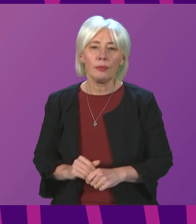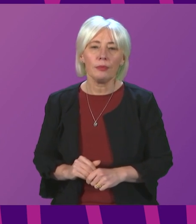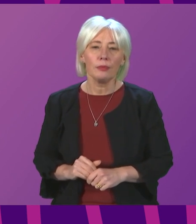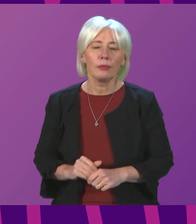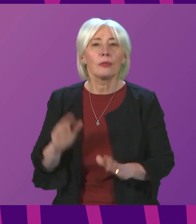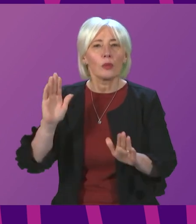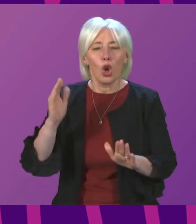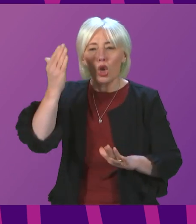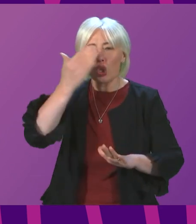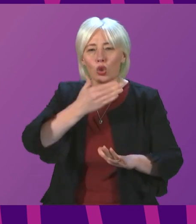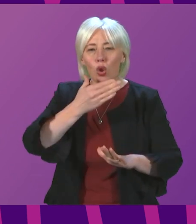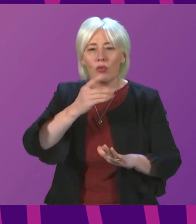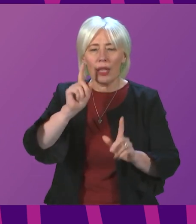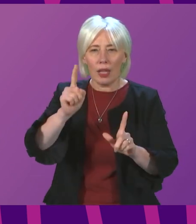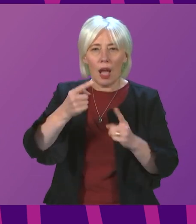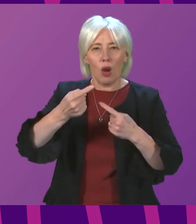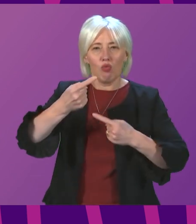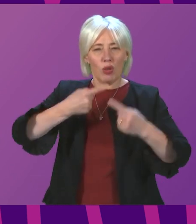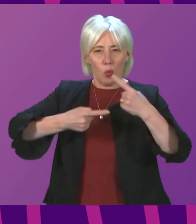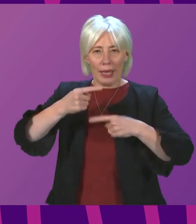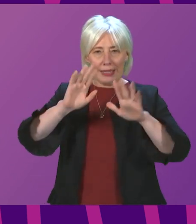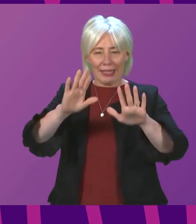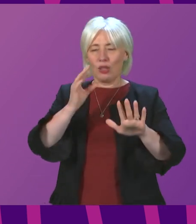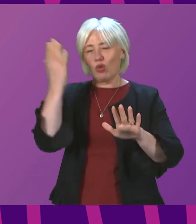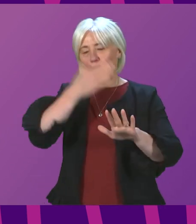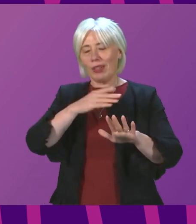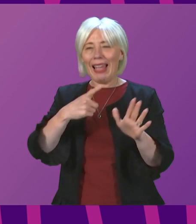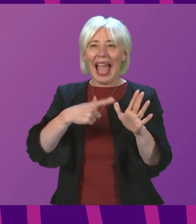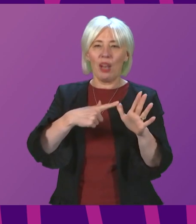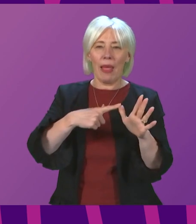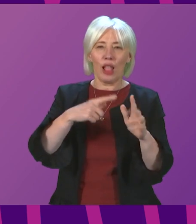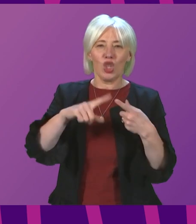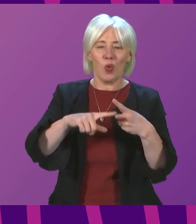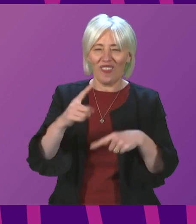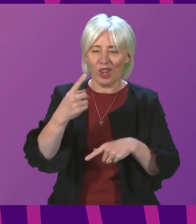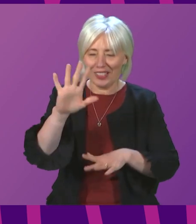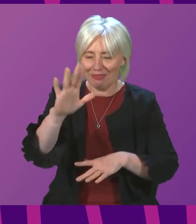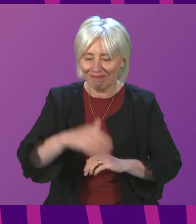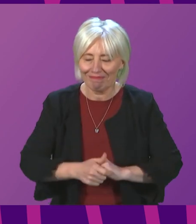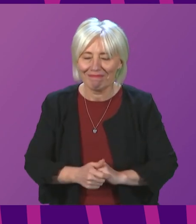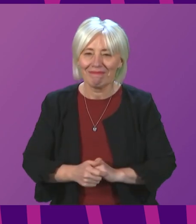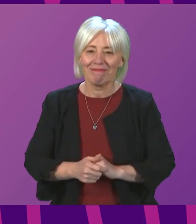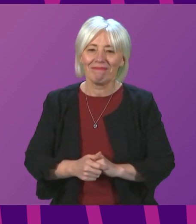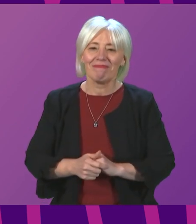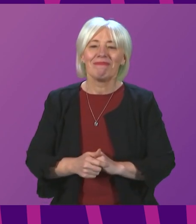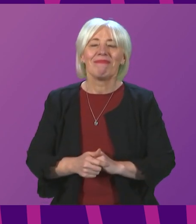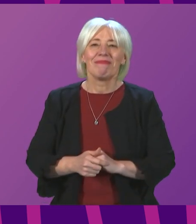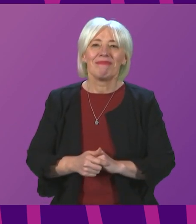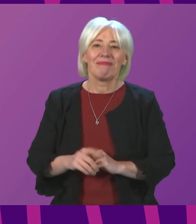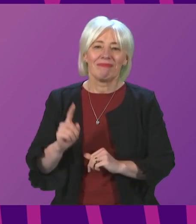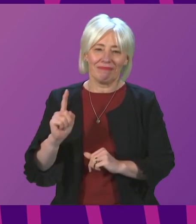Excuse me, I am just going to rewind slightly and call Annabelle Ewing. Ms Ewing. Thank you, Presiding Officer.